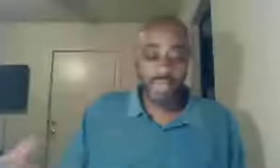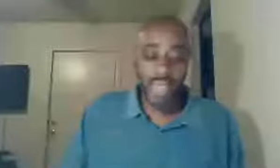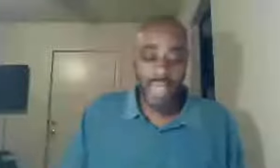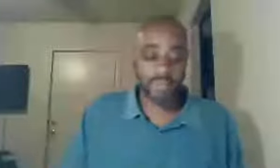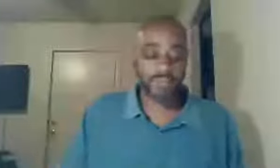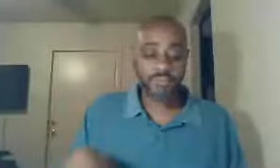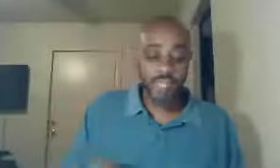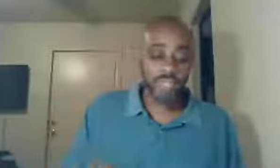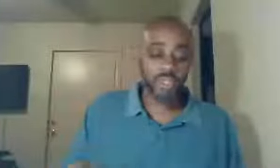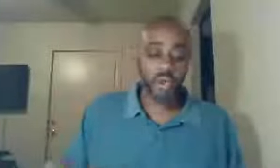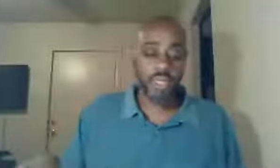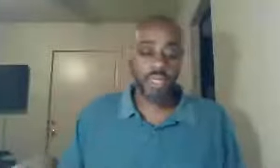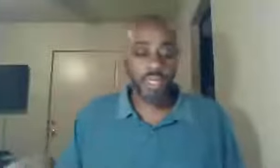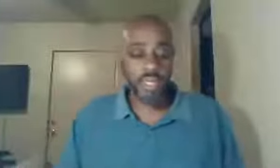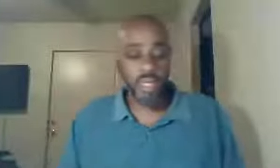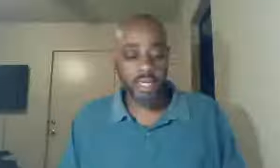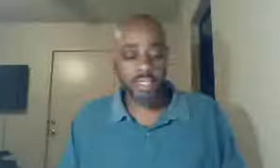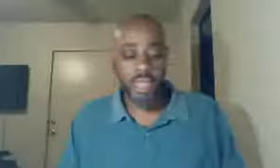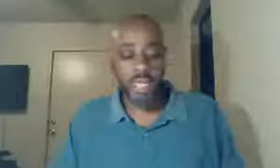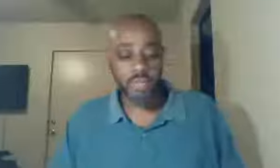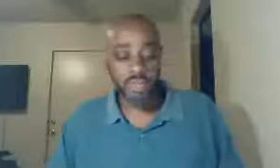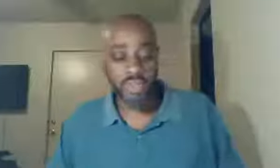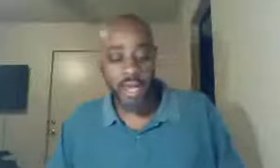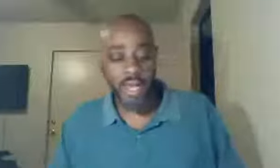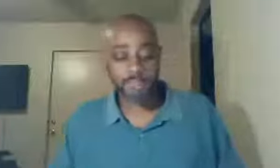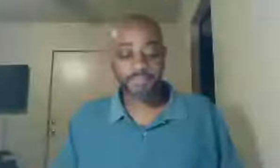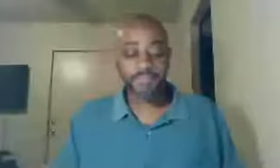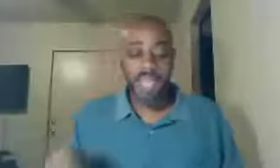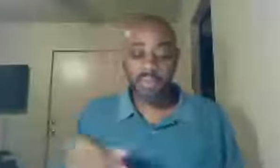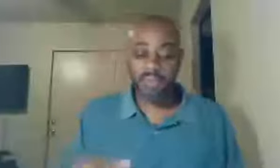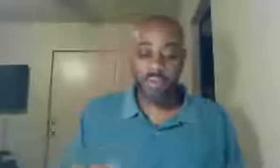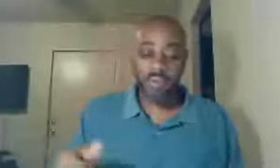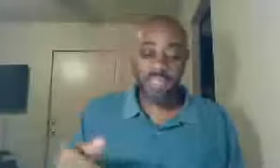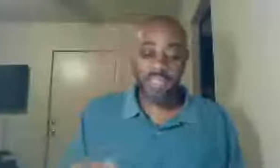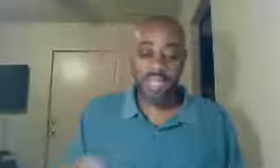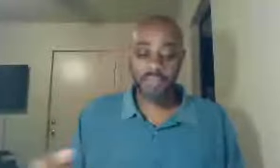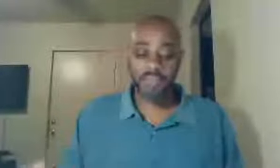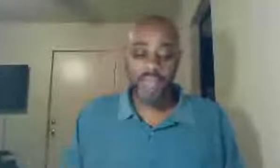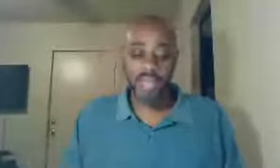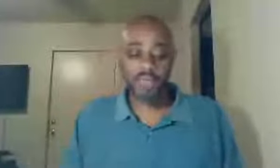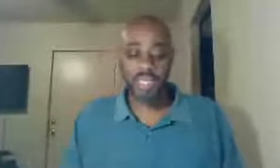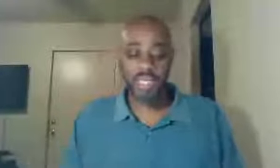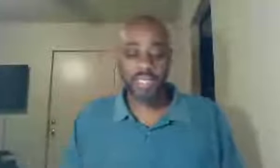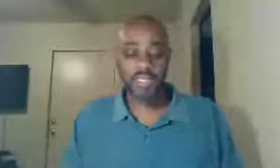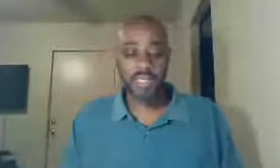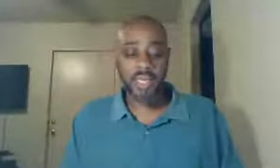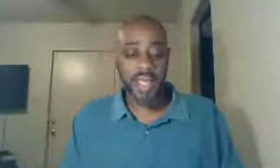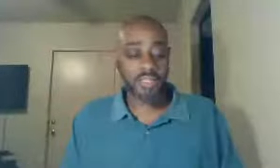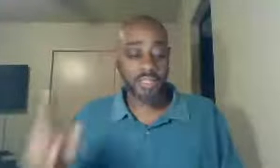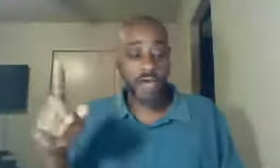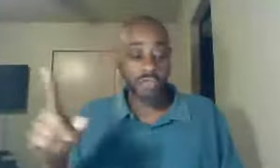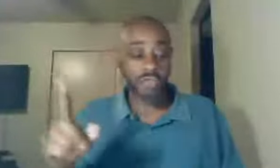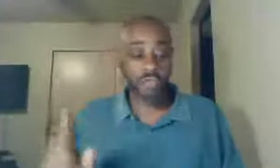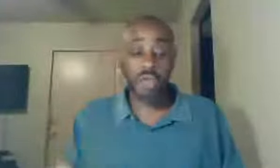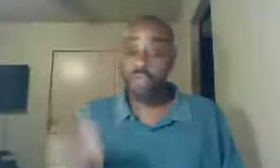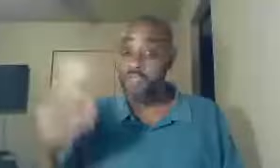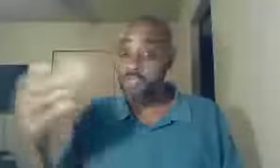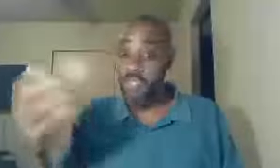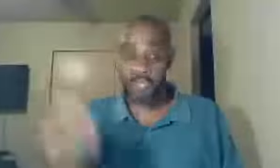behalf, his glory, is with God, and before men, can be found in, as the author's words, being